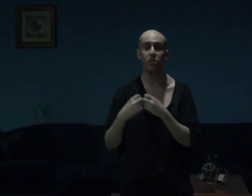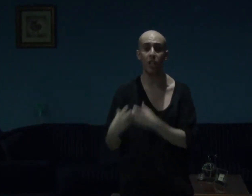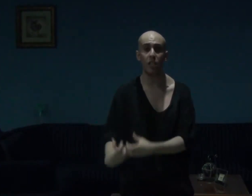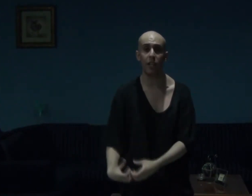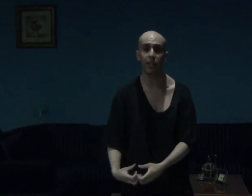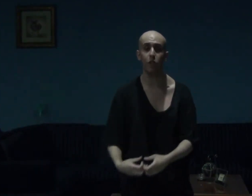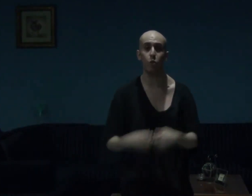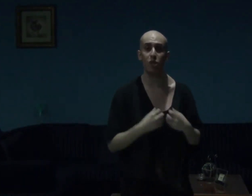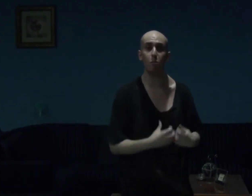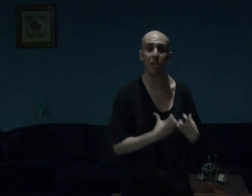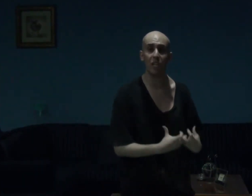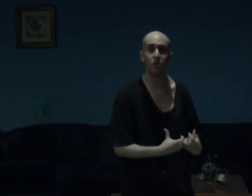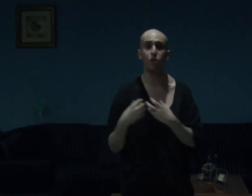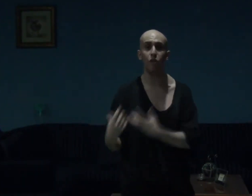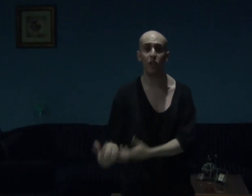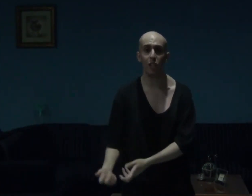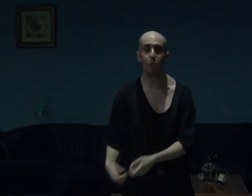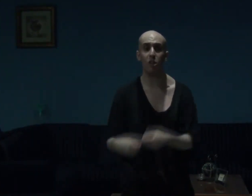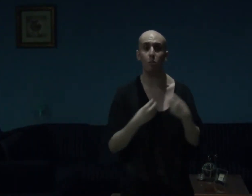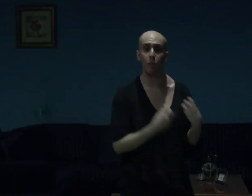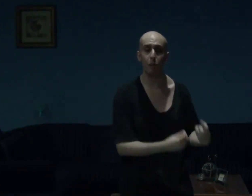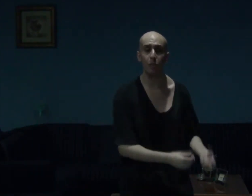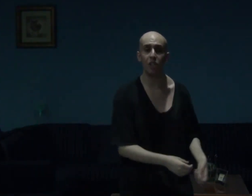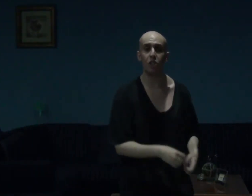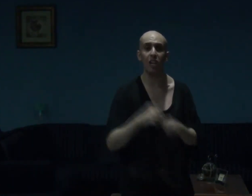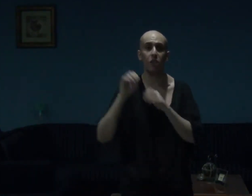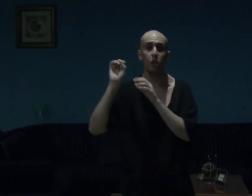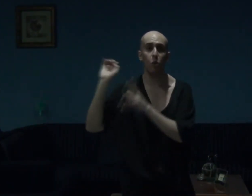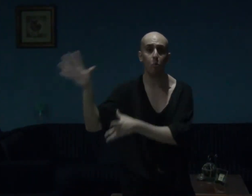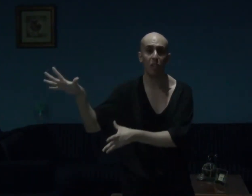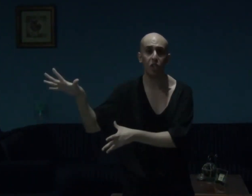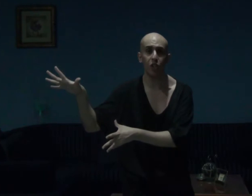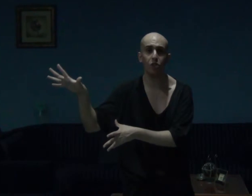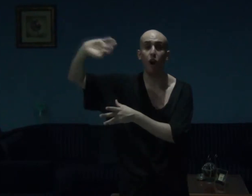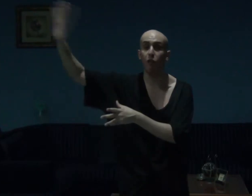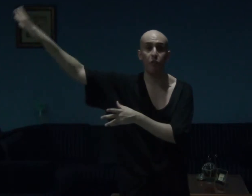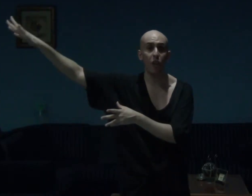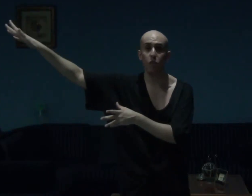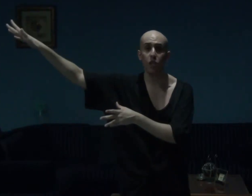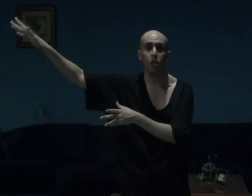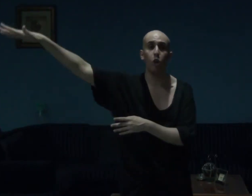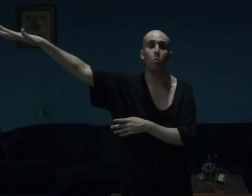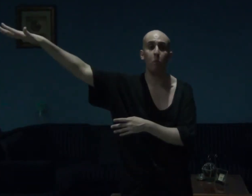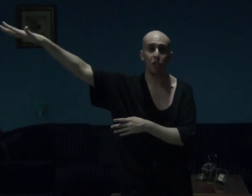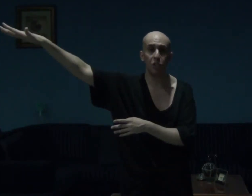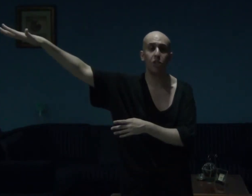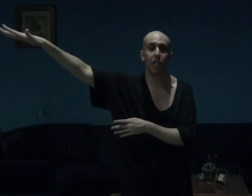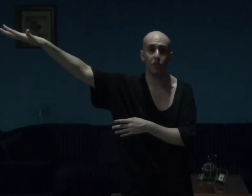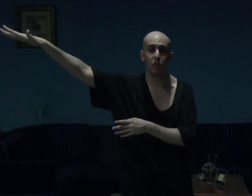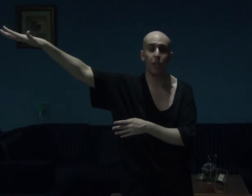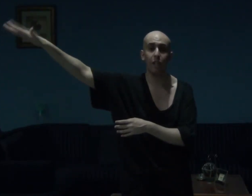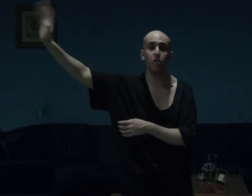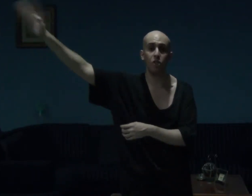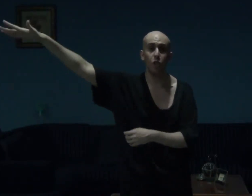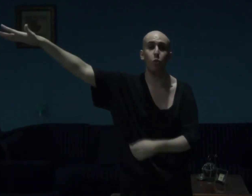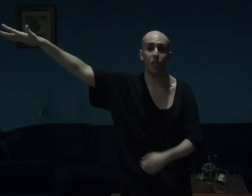and gals, was made, developed, and published at a low budget, a very low budget guys and gals, it was,